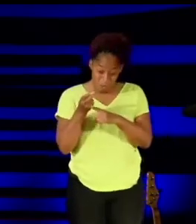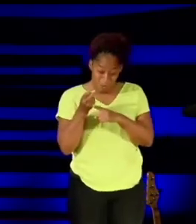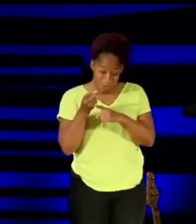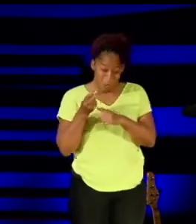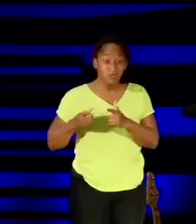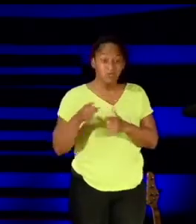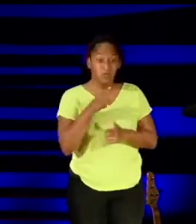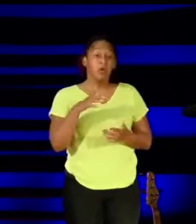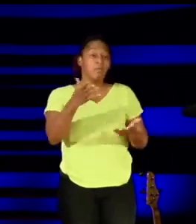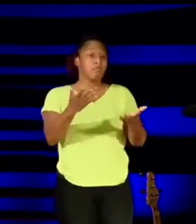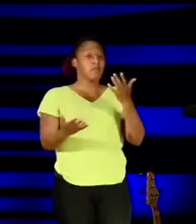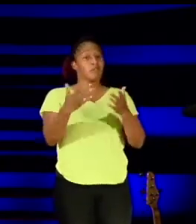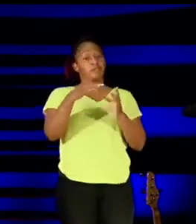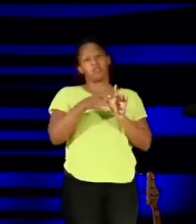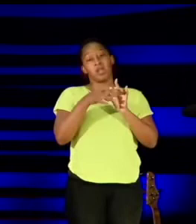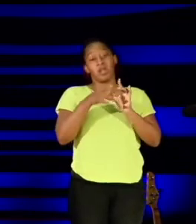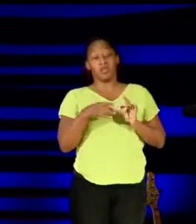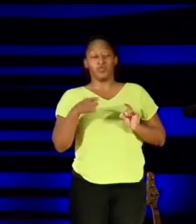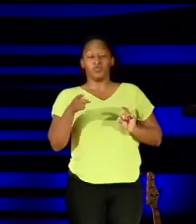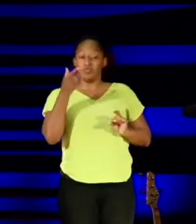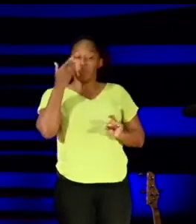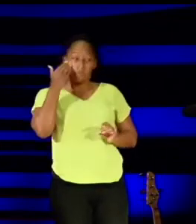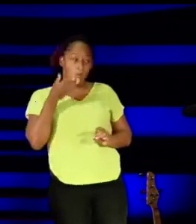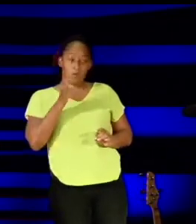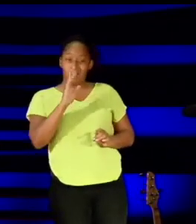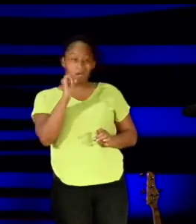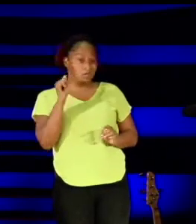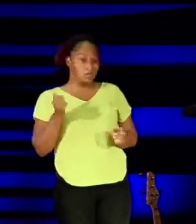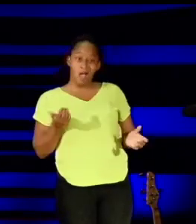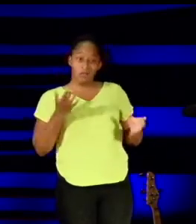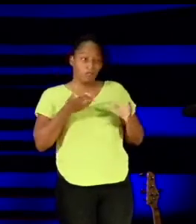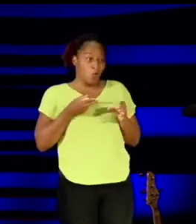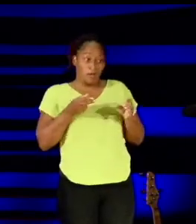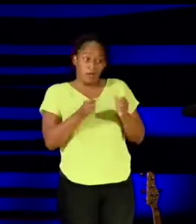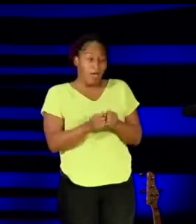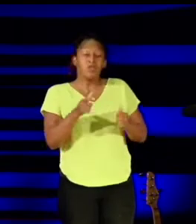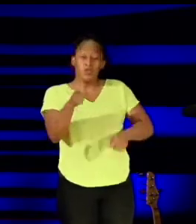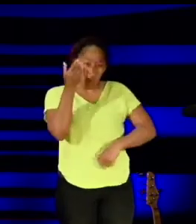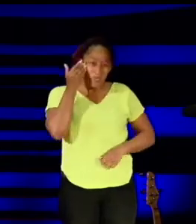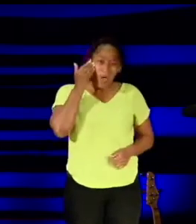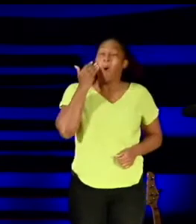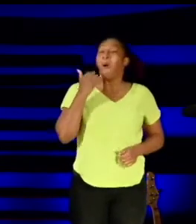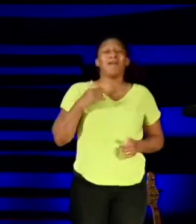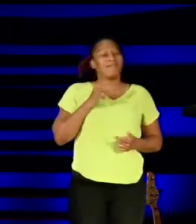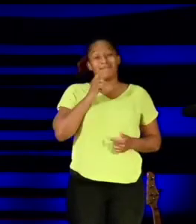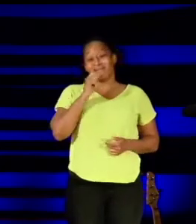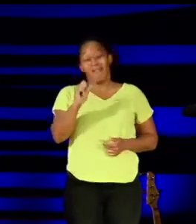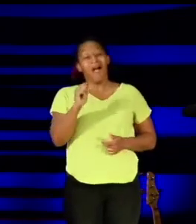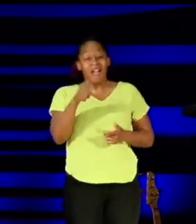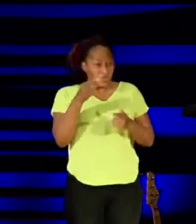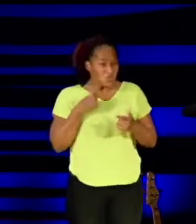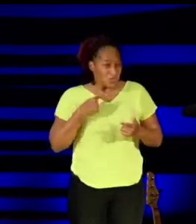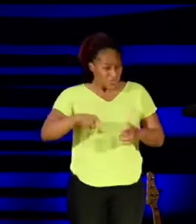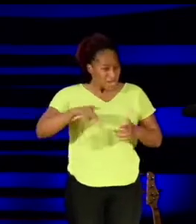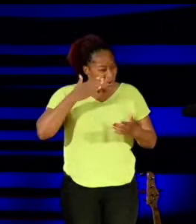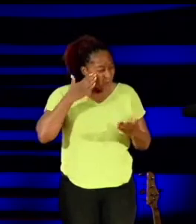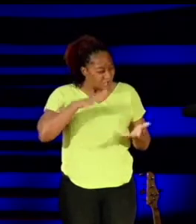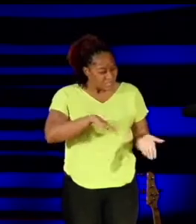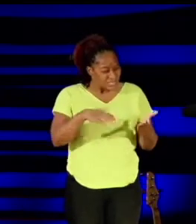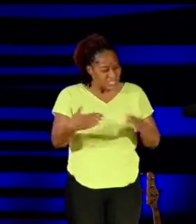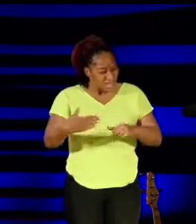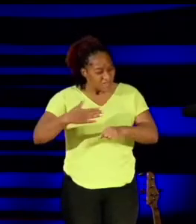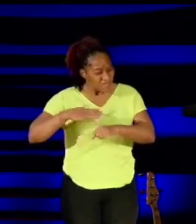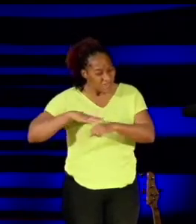relationship that you know God didn't join together. Or the constant threat in your ear, the death threat in your ear that keeps telling